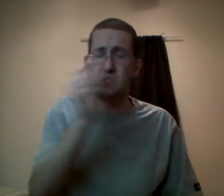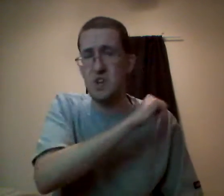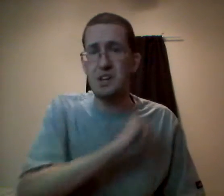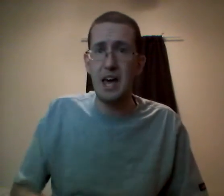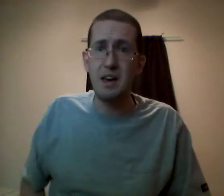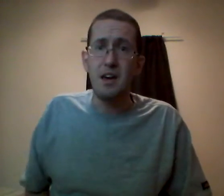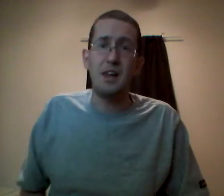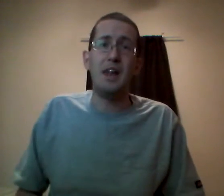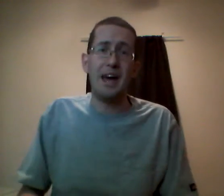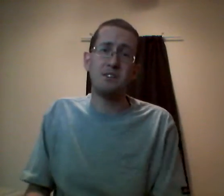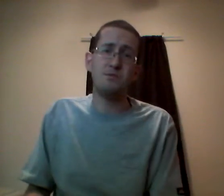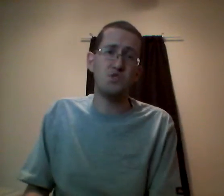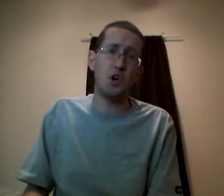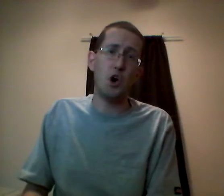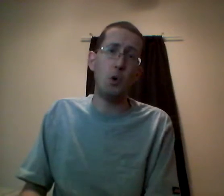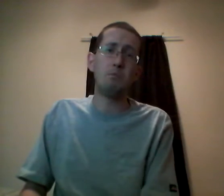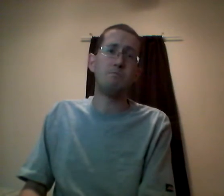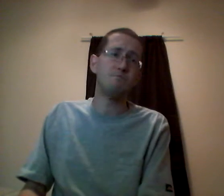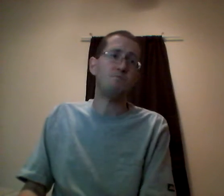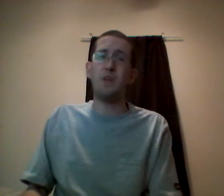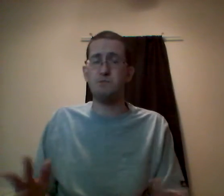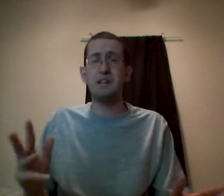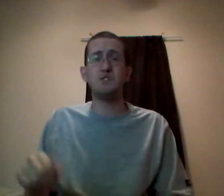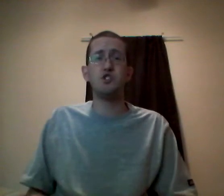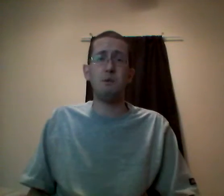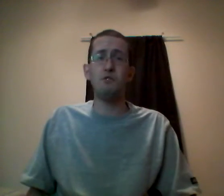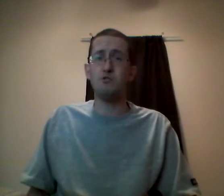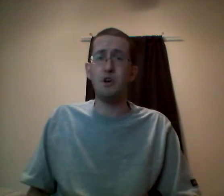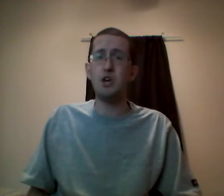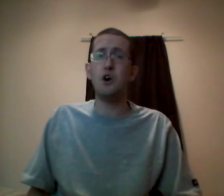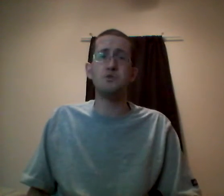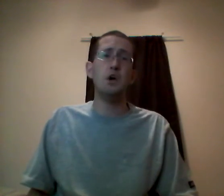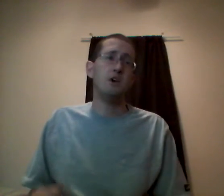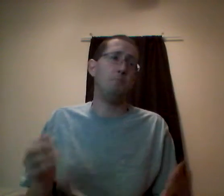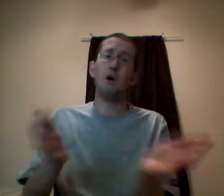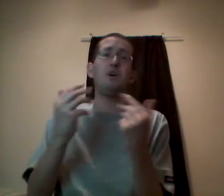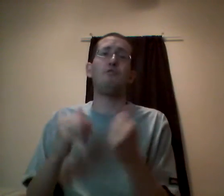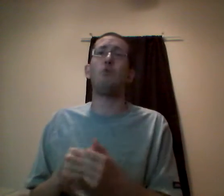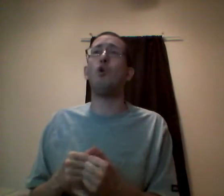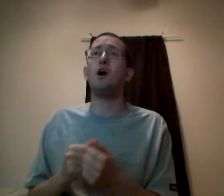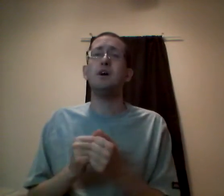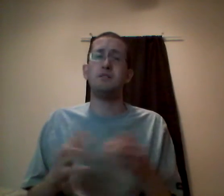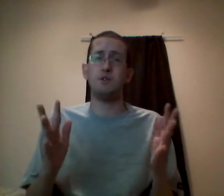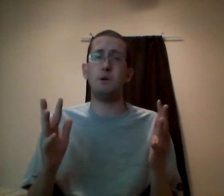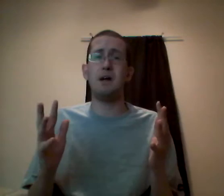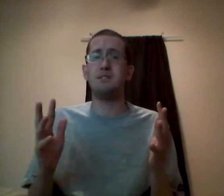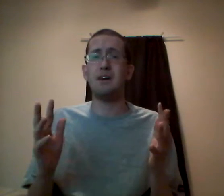Sunday night. so that's my decision on my future videos. I'll play whatever I want. Nintendo can monetize